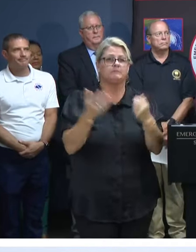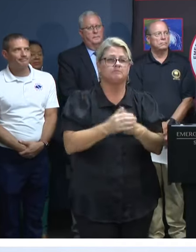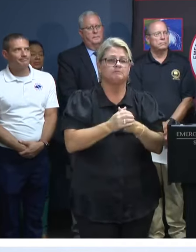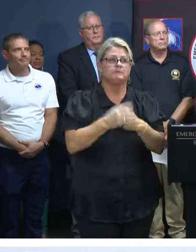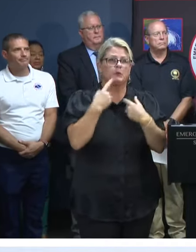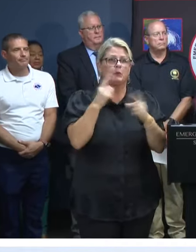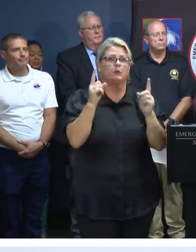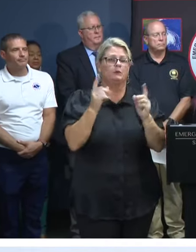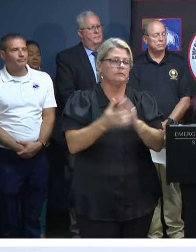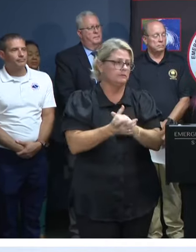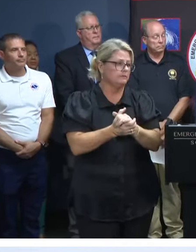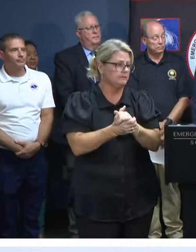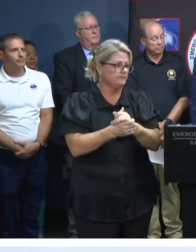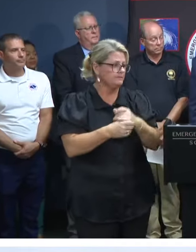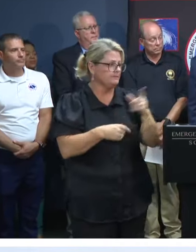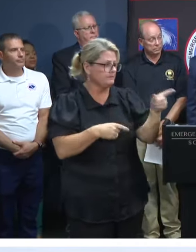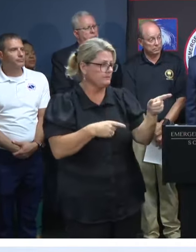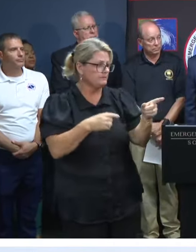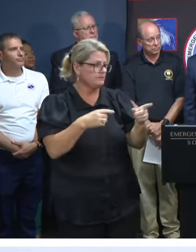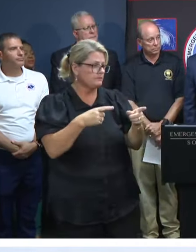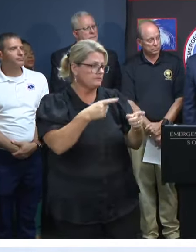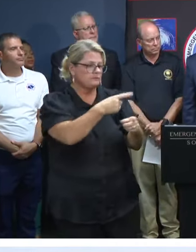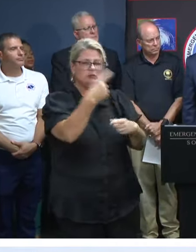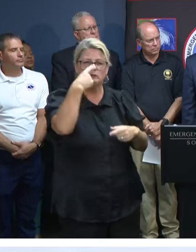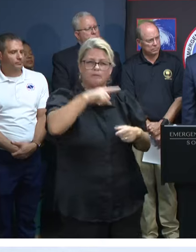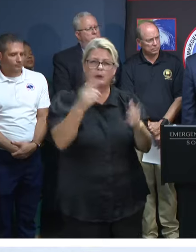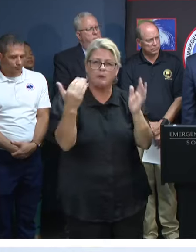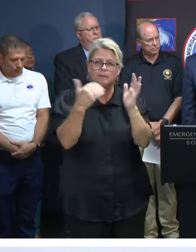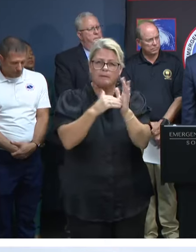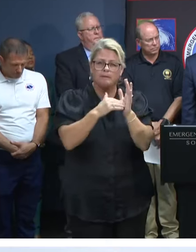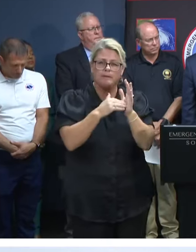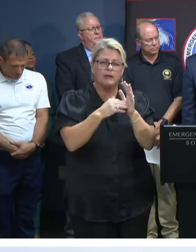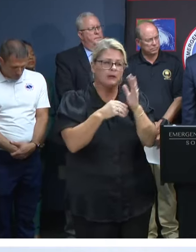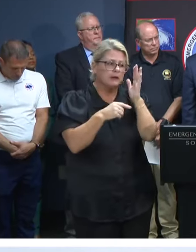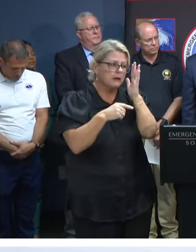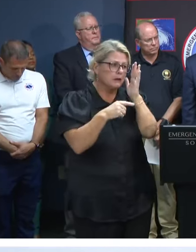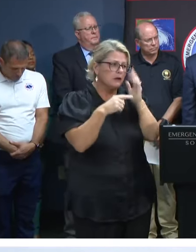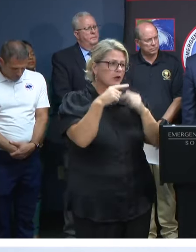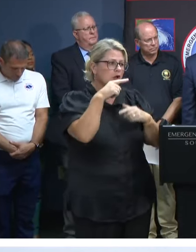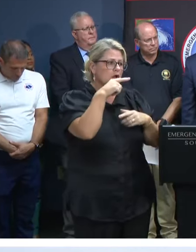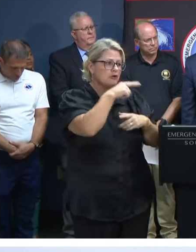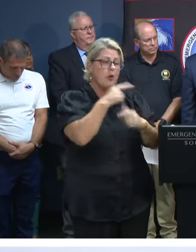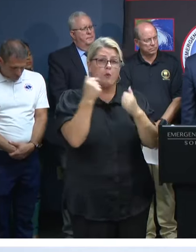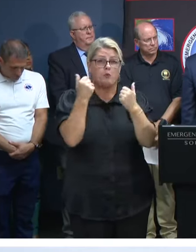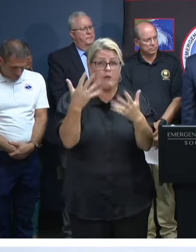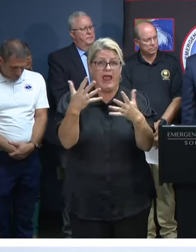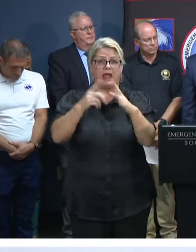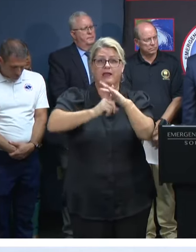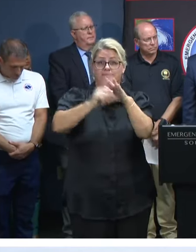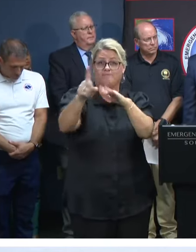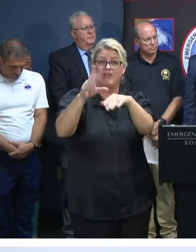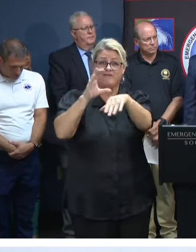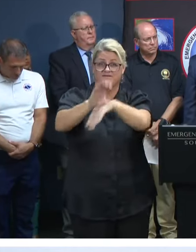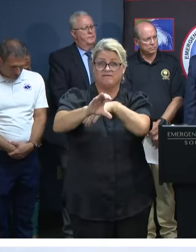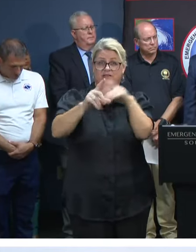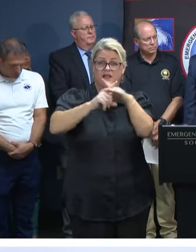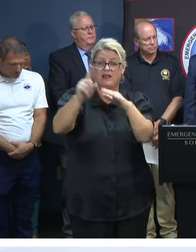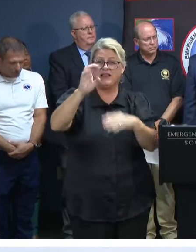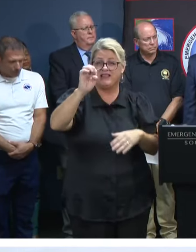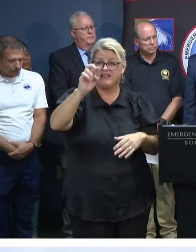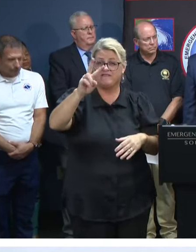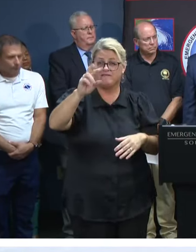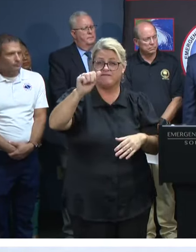I just wanted you to, if you don't mind repeating, you said that you're holding off on evacuation orders. Assuming that